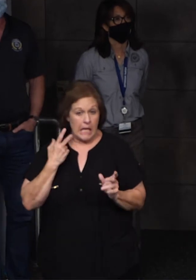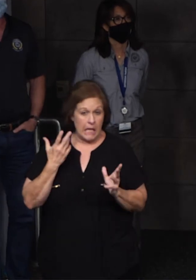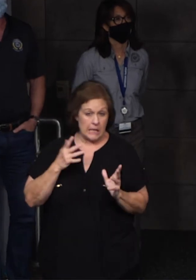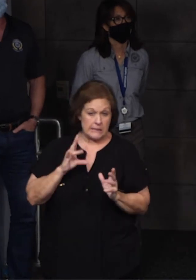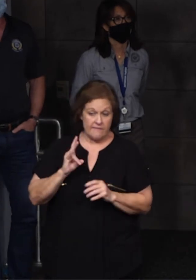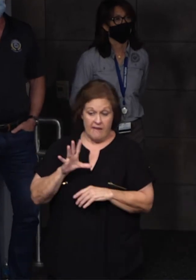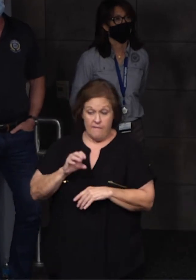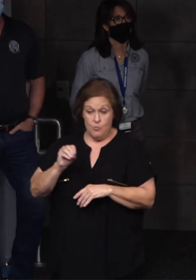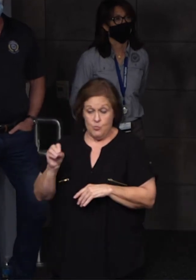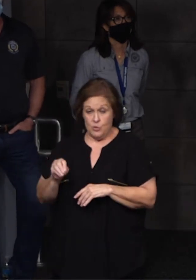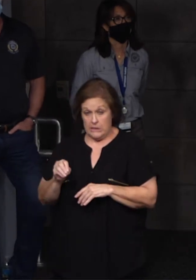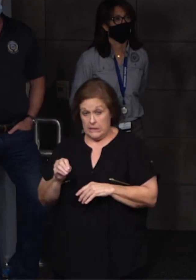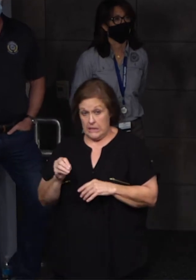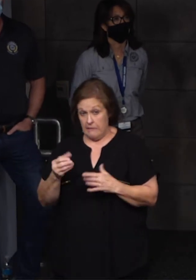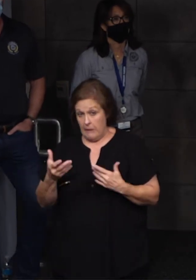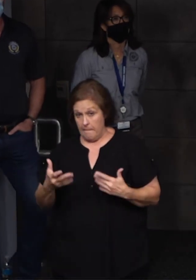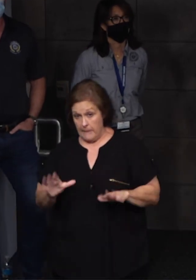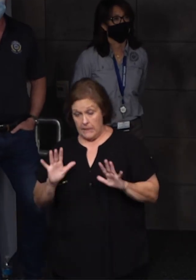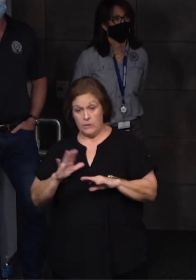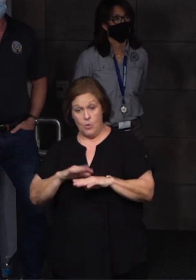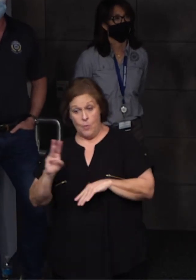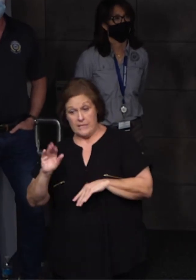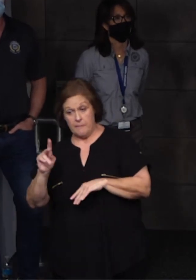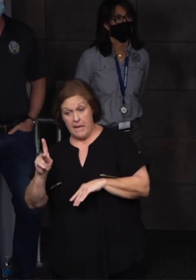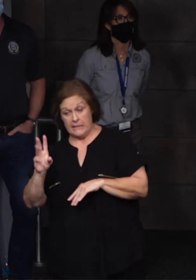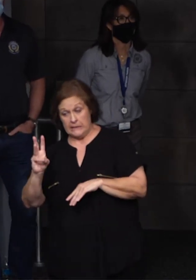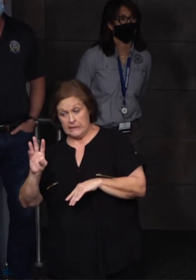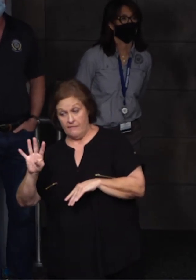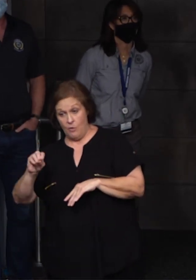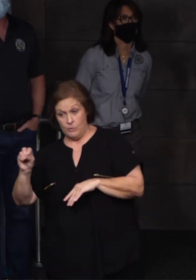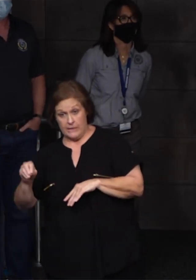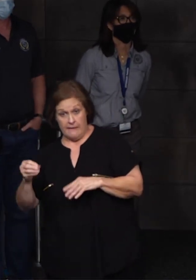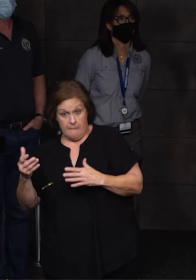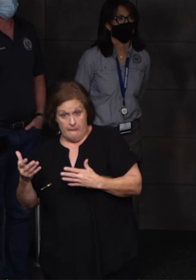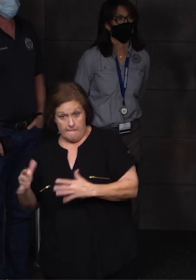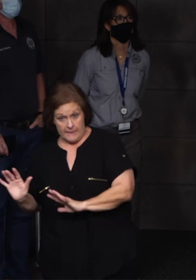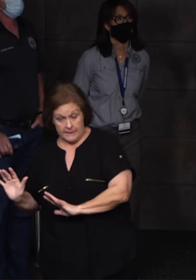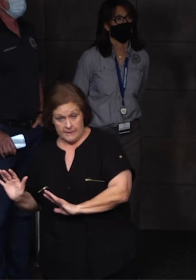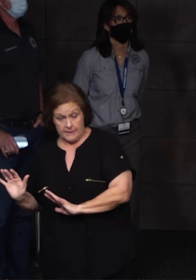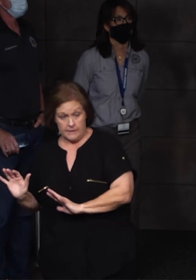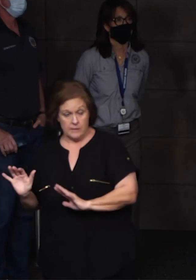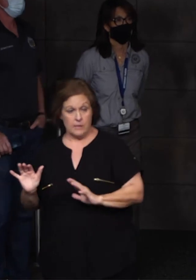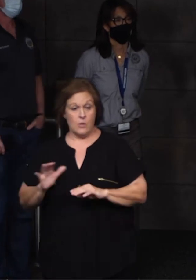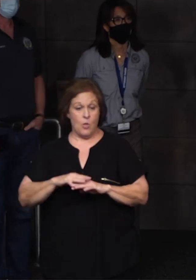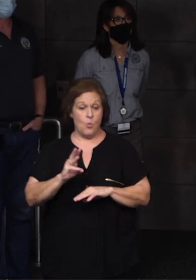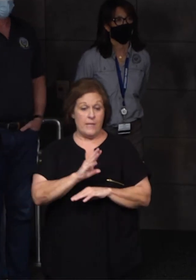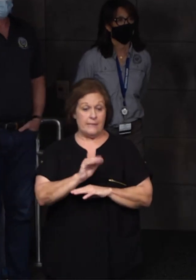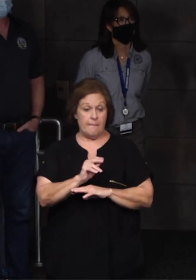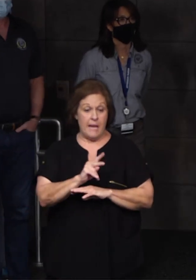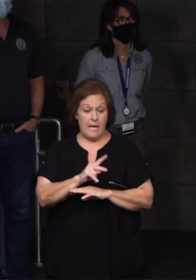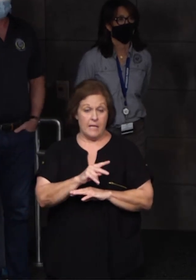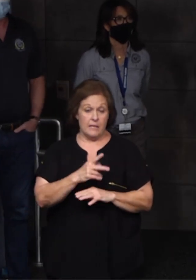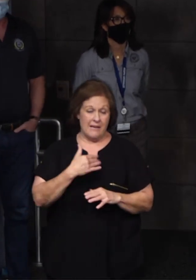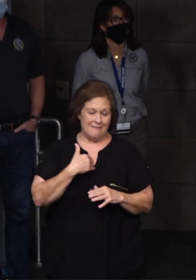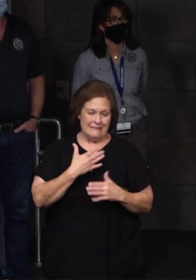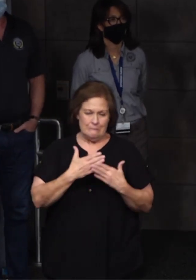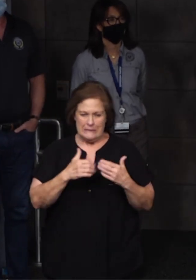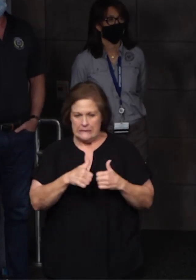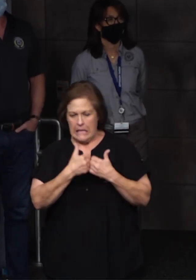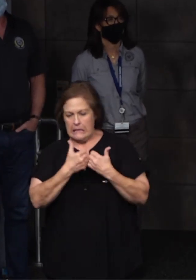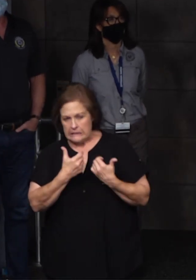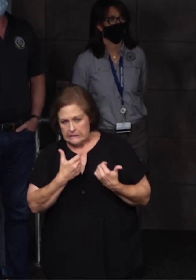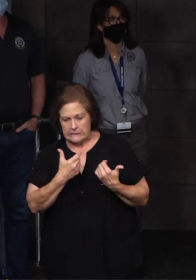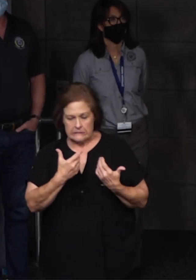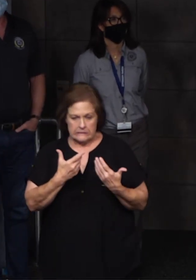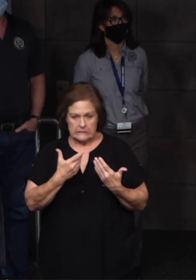75% complete. On the West Bank, we're 64% complete. On the West Bank, you have challenges at this